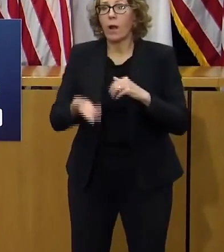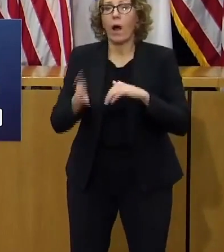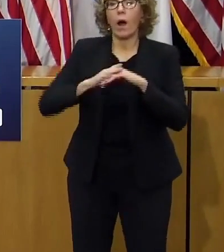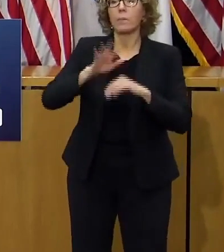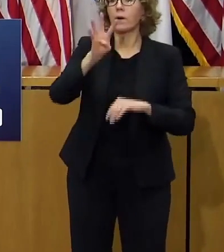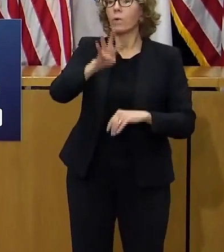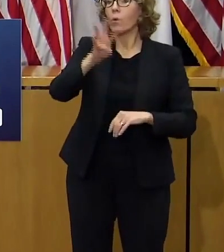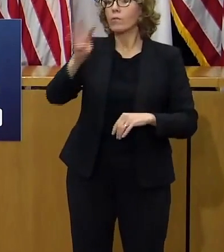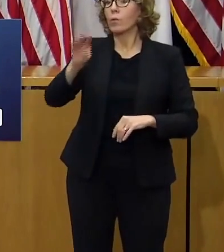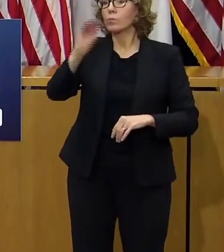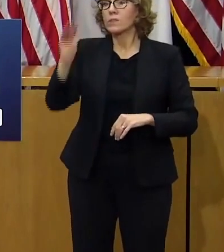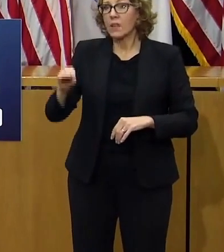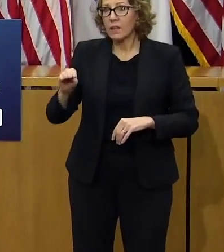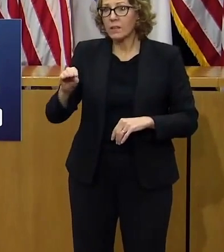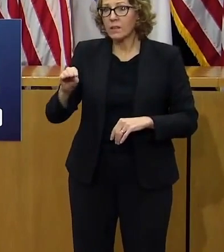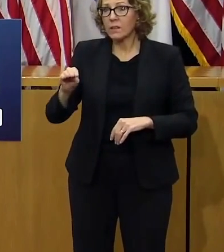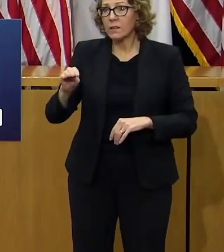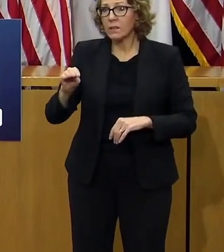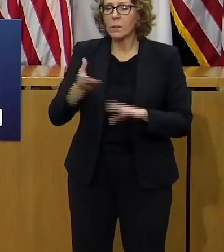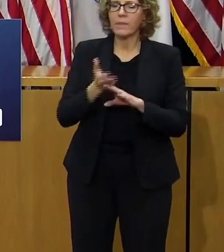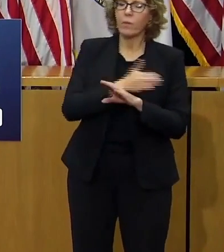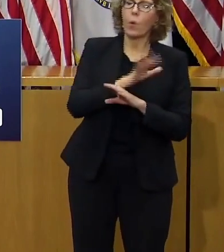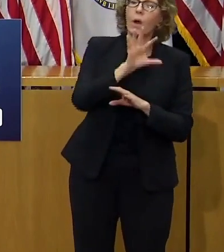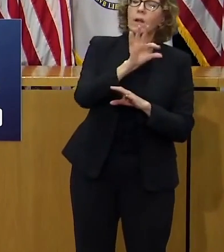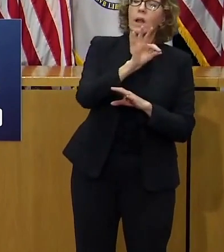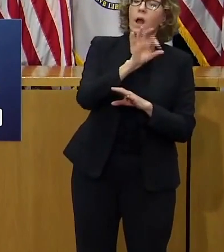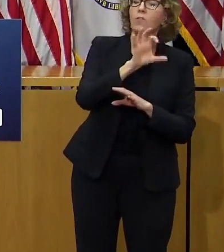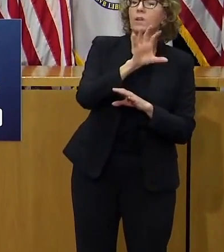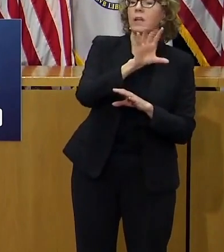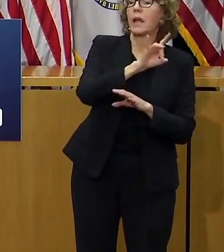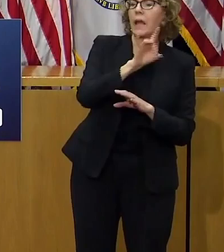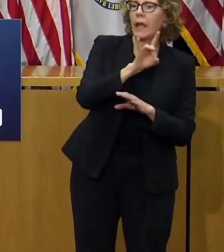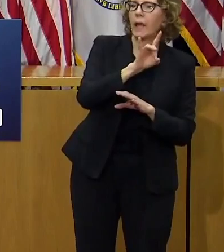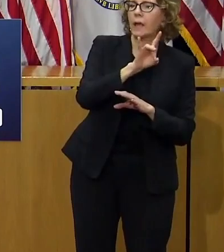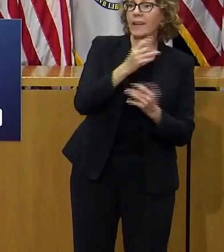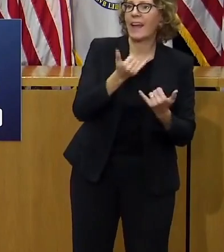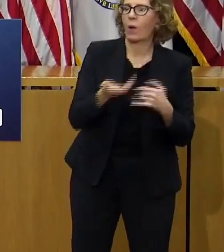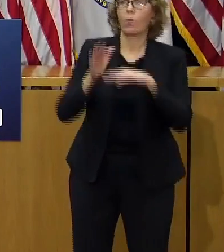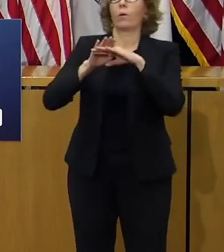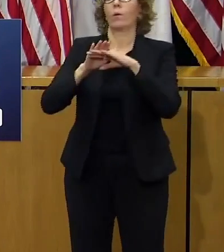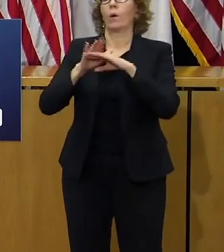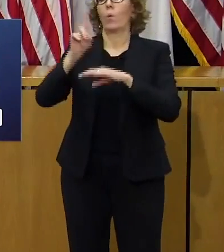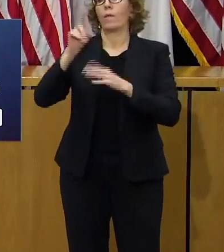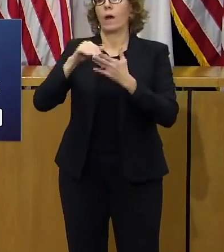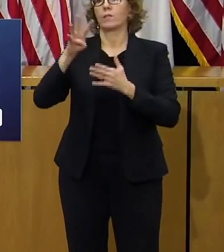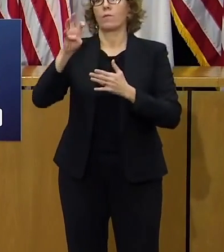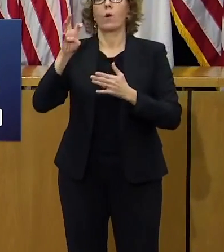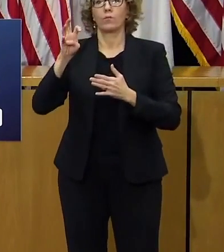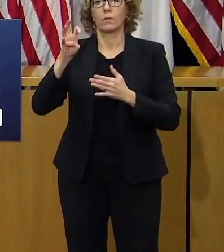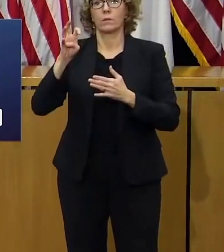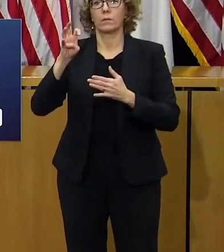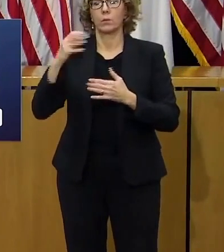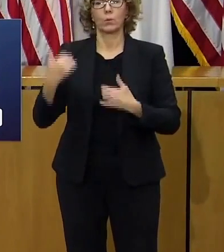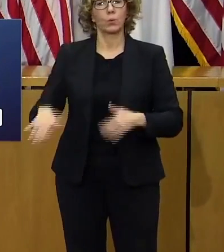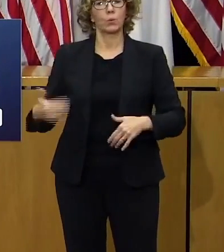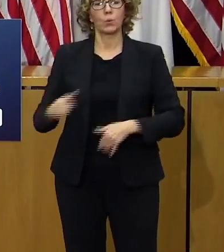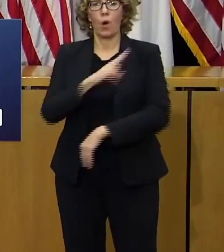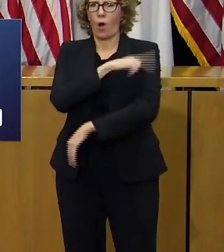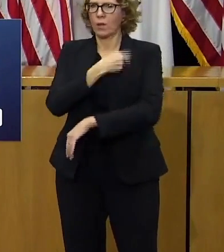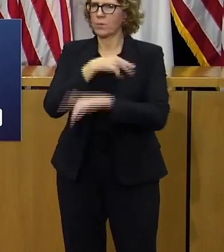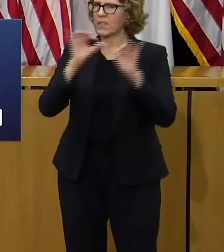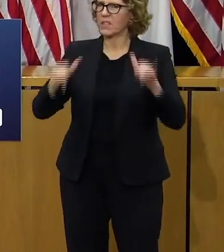986 admissions to 1416 hospitals are feeling the strain on both ends